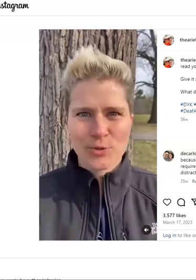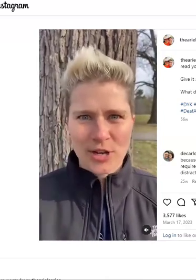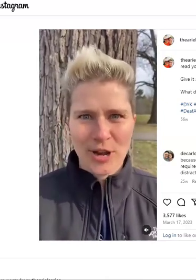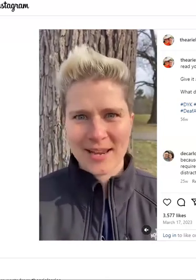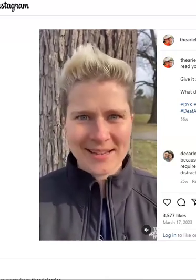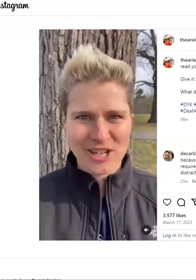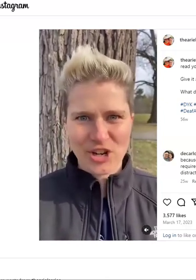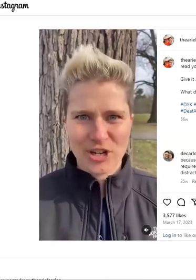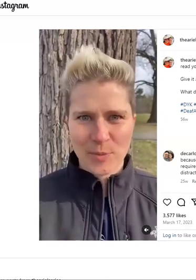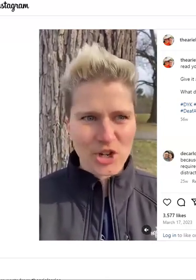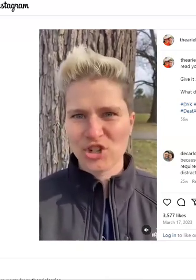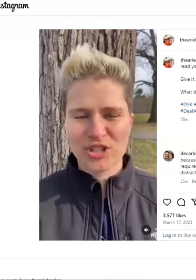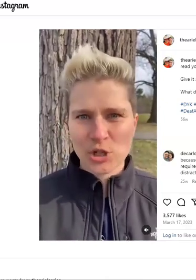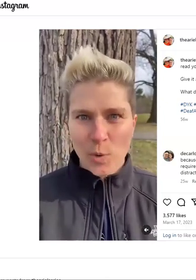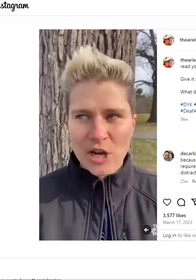We'll see you next time.